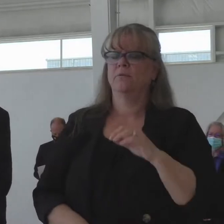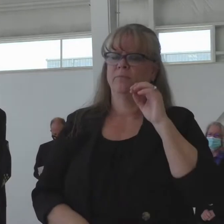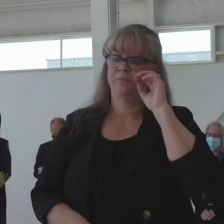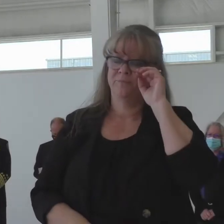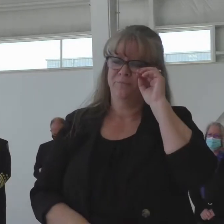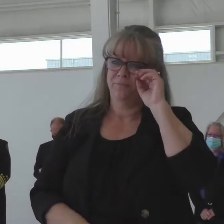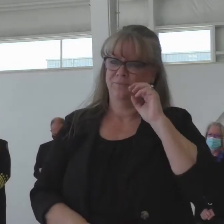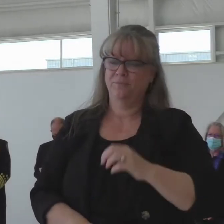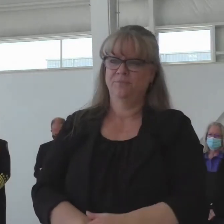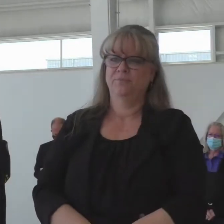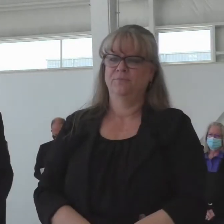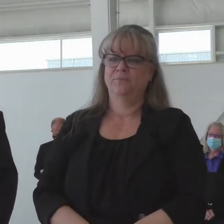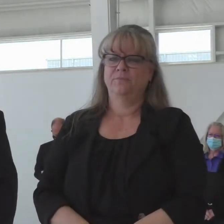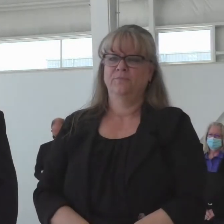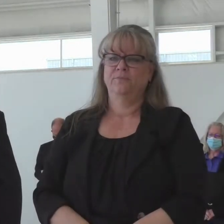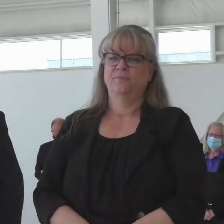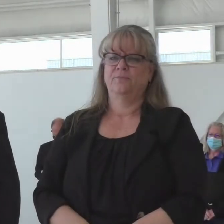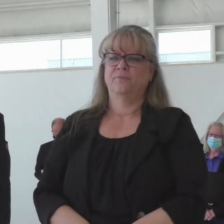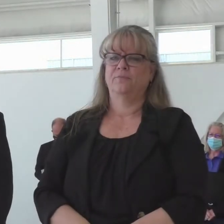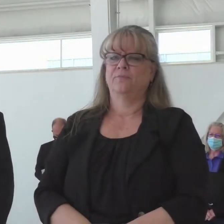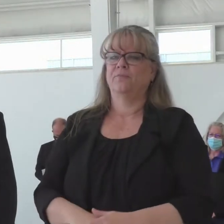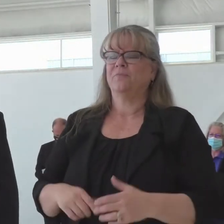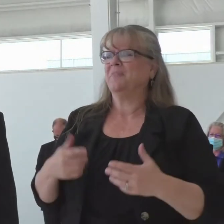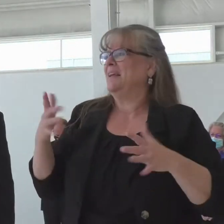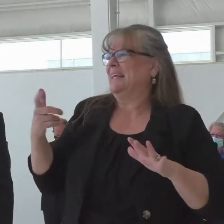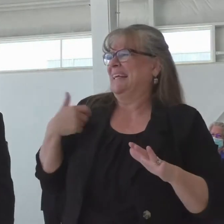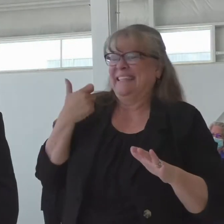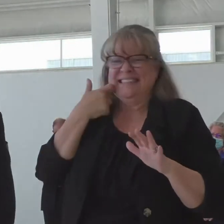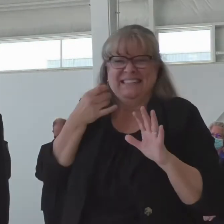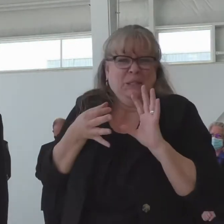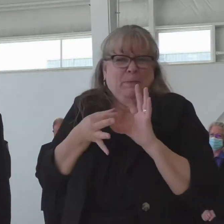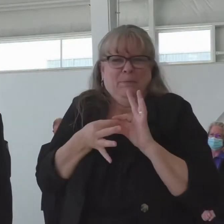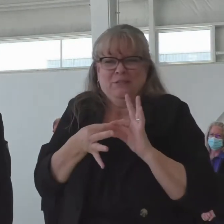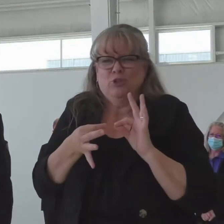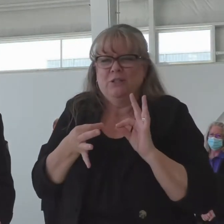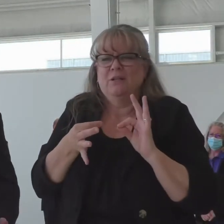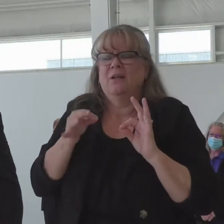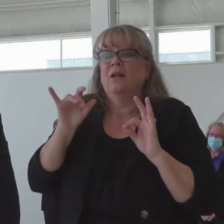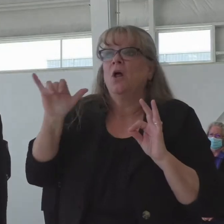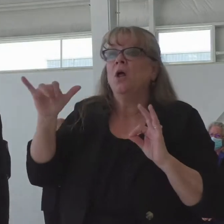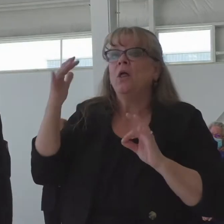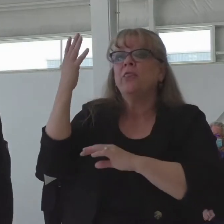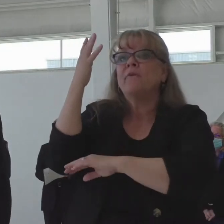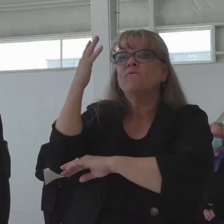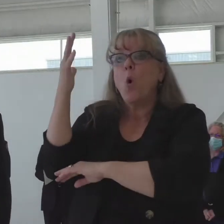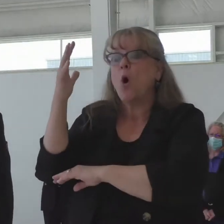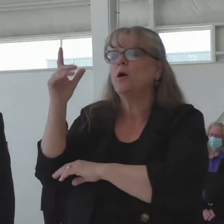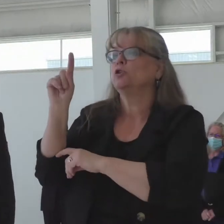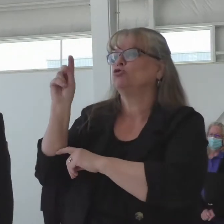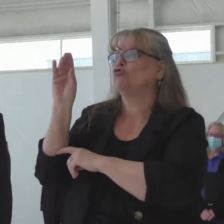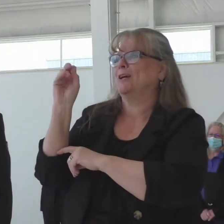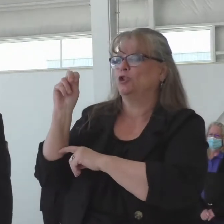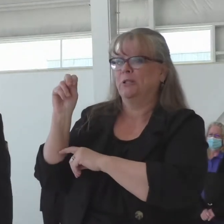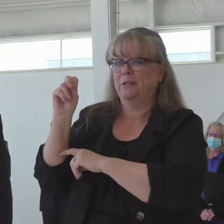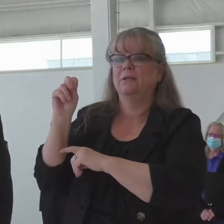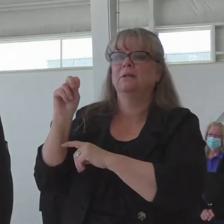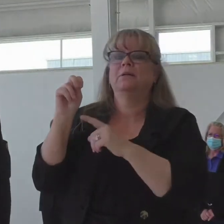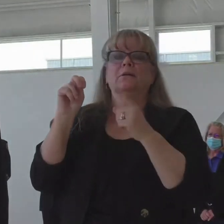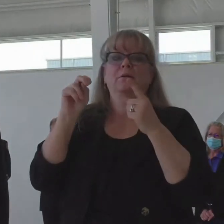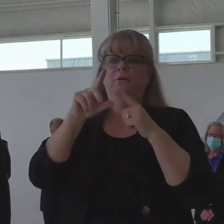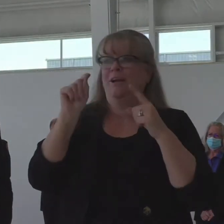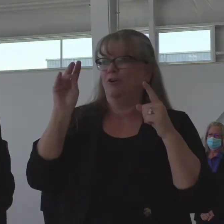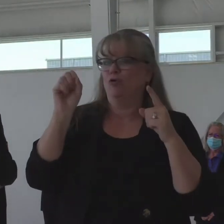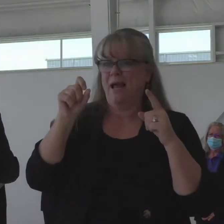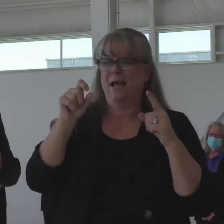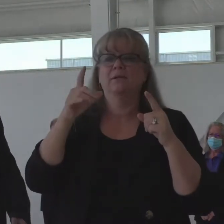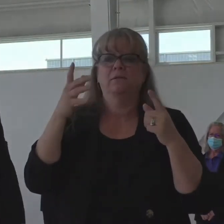Currently I mentioned the addition to the forest restoration wildfire risk mitigation grants and those are being